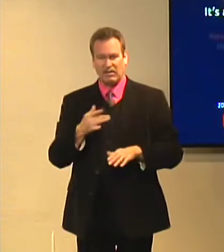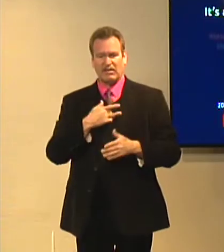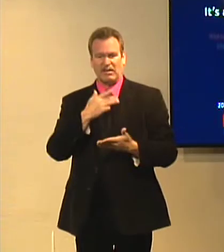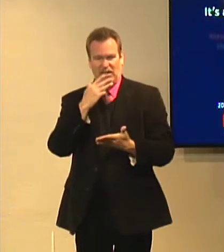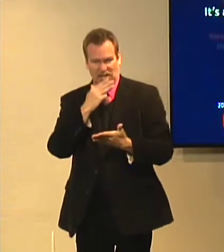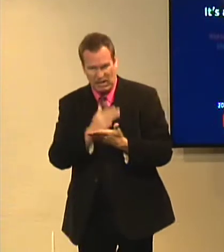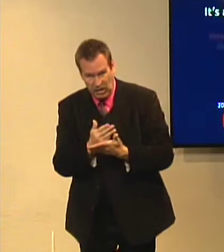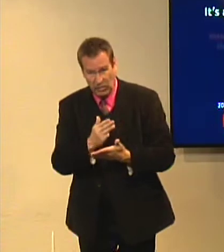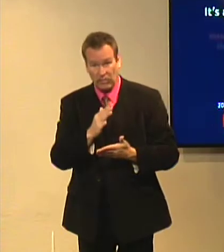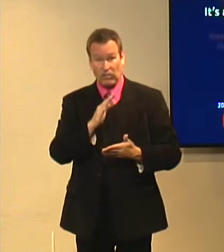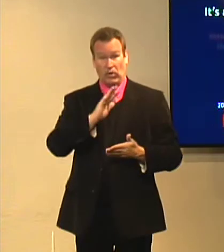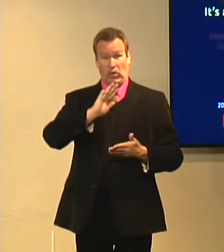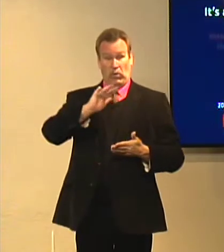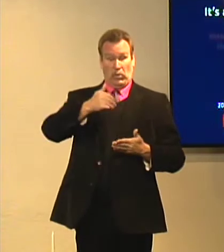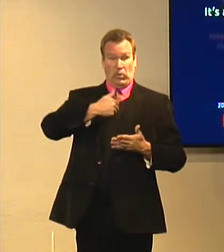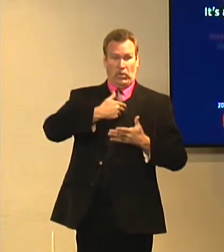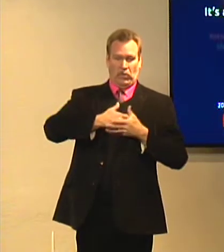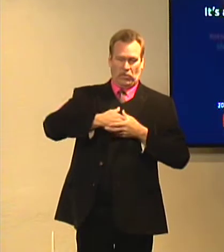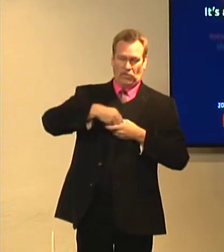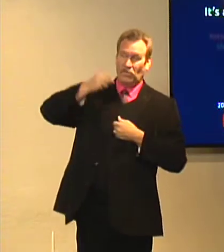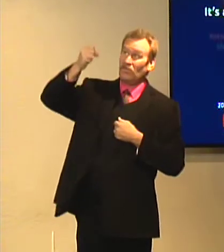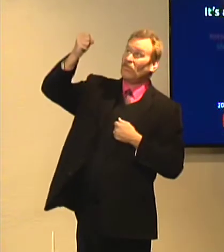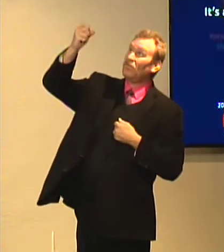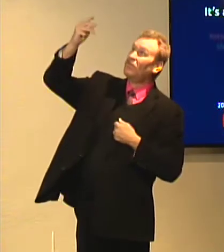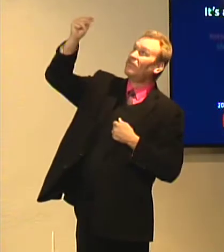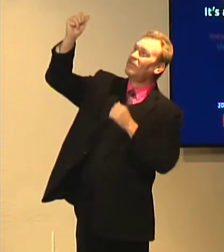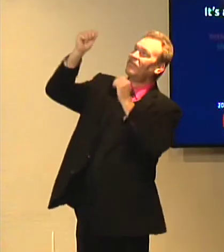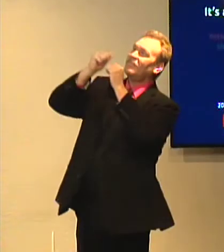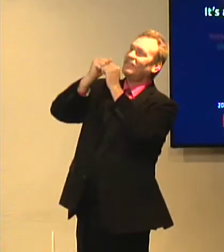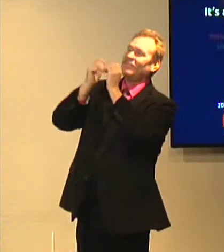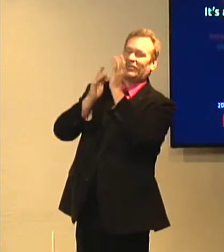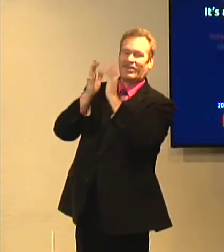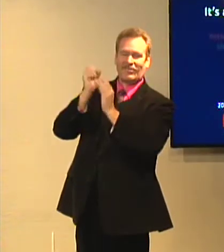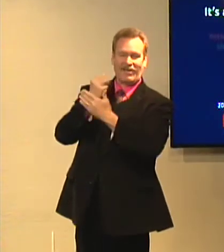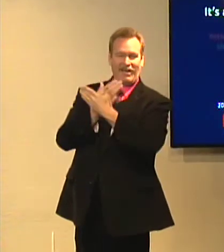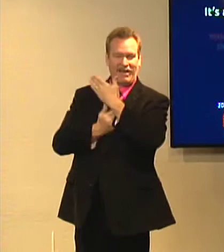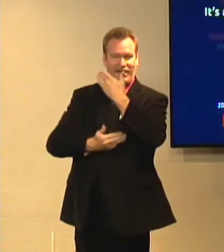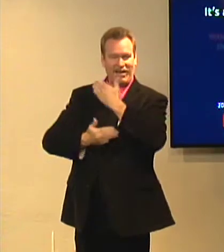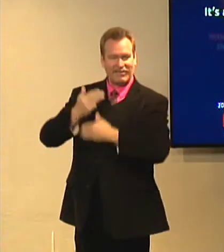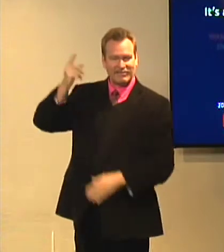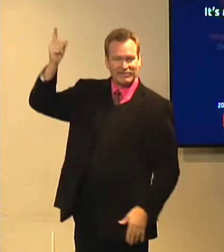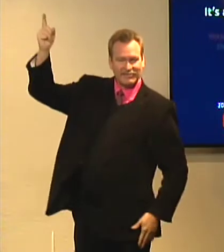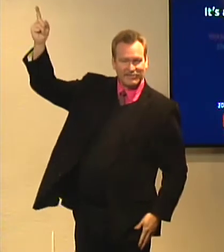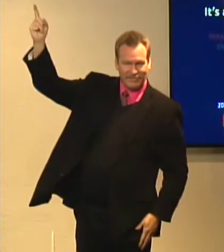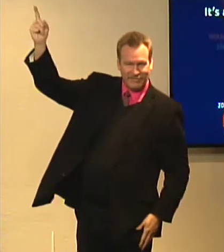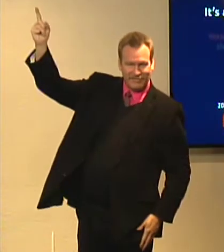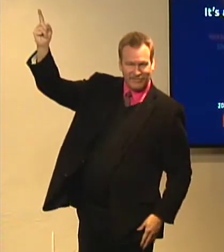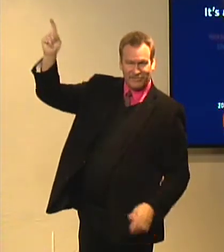when people die, when their heart stops, their soul goes up with Jesus Christ, and they're in his hand.